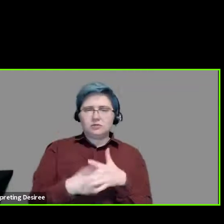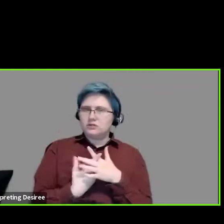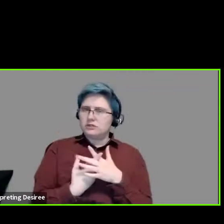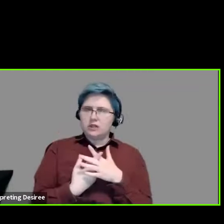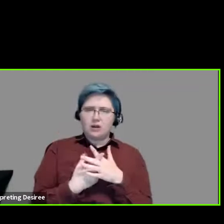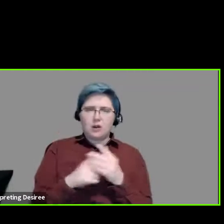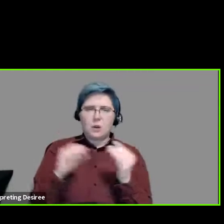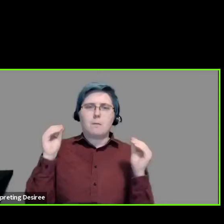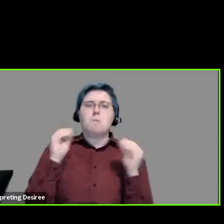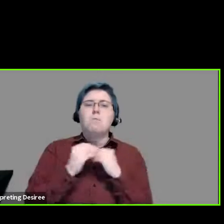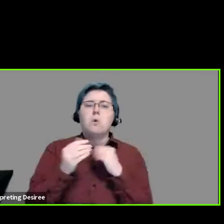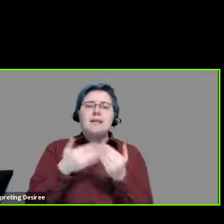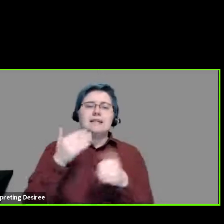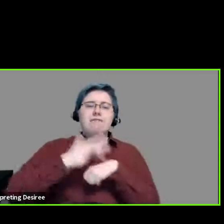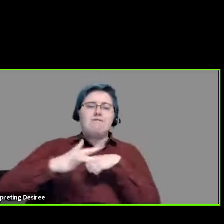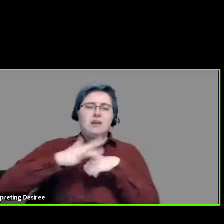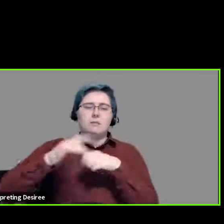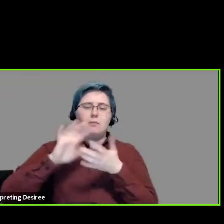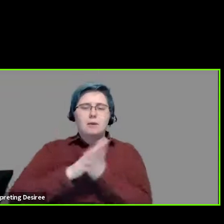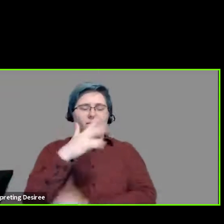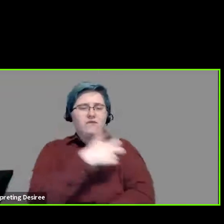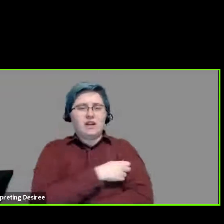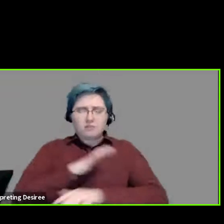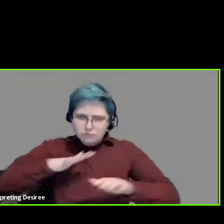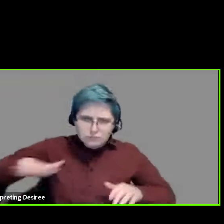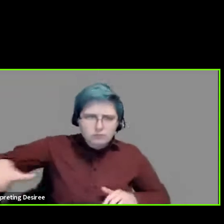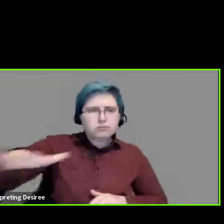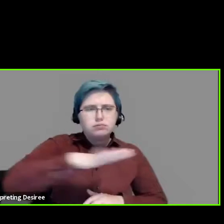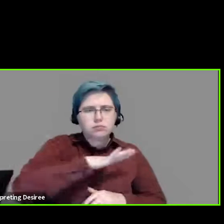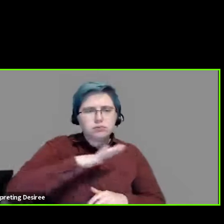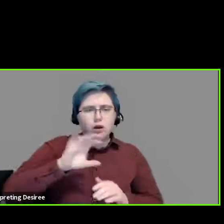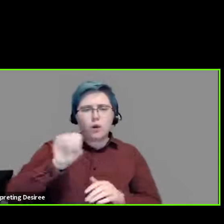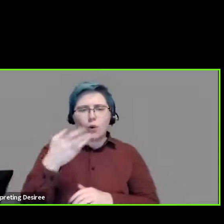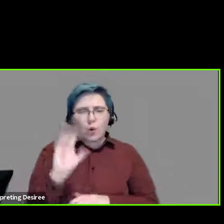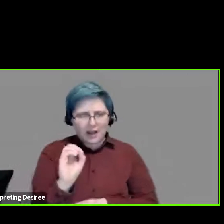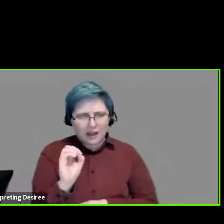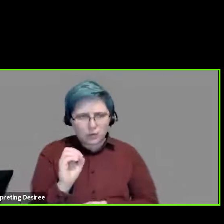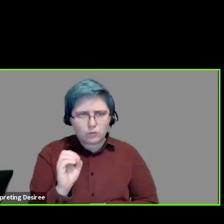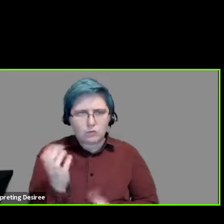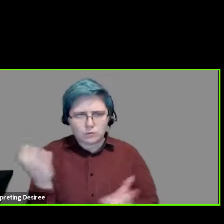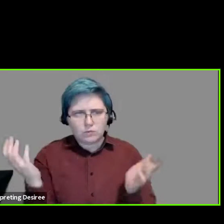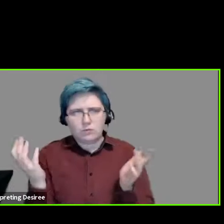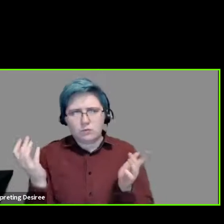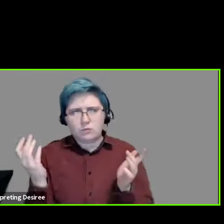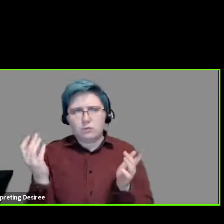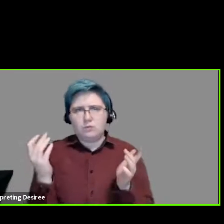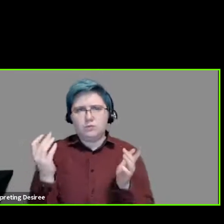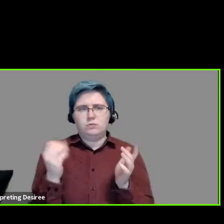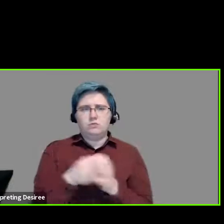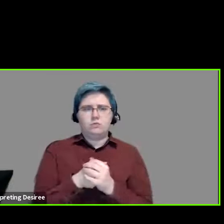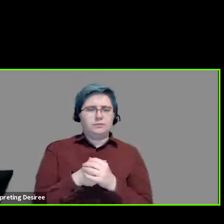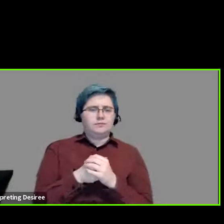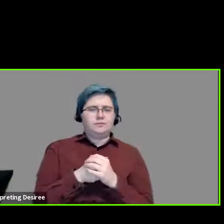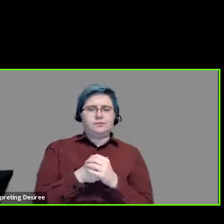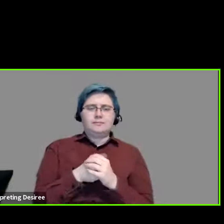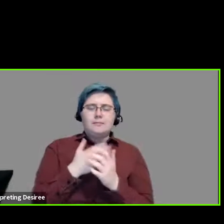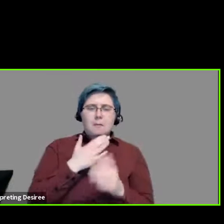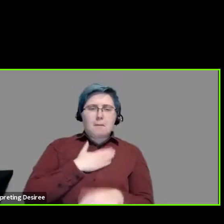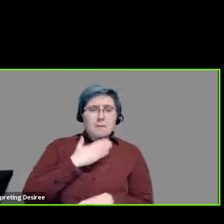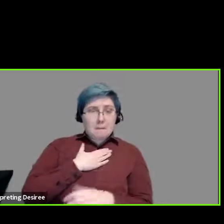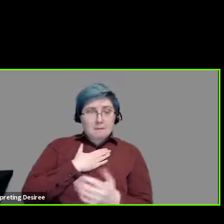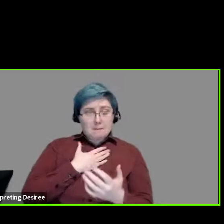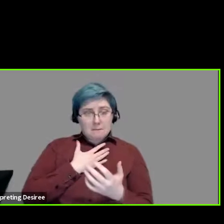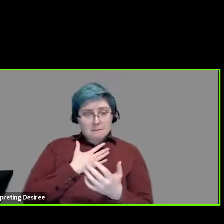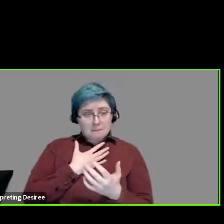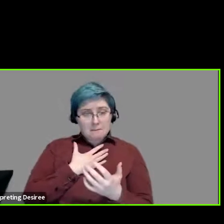more readily available to get vaccinated across the state. So, again, my desire